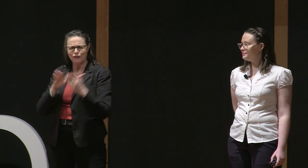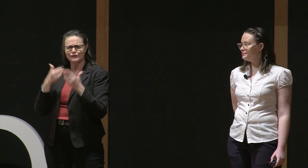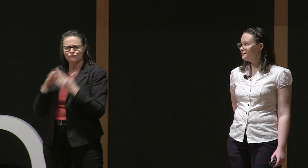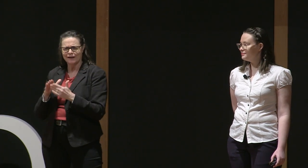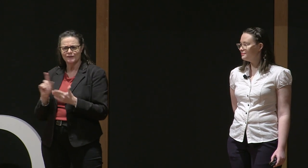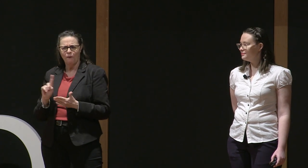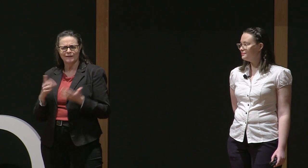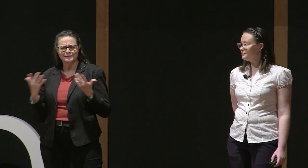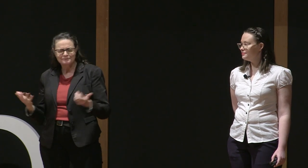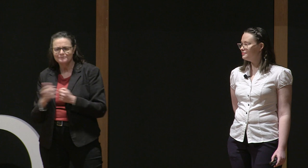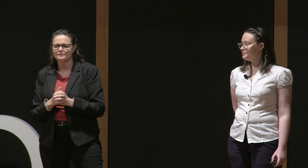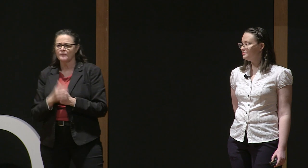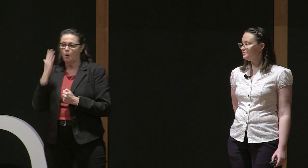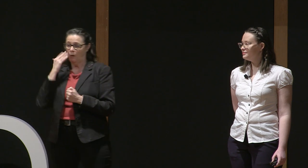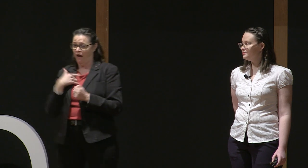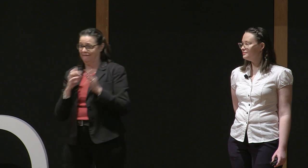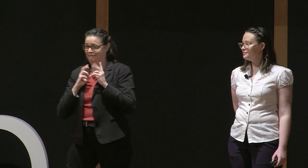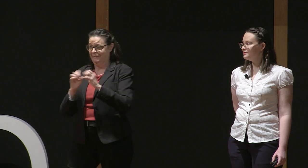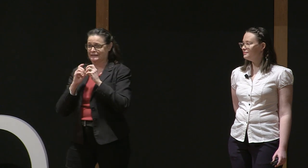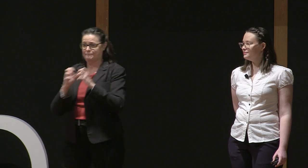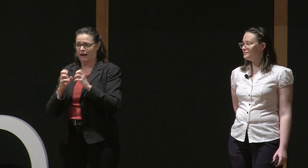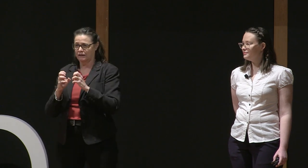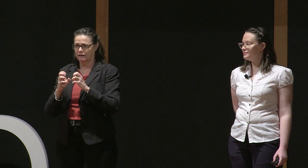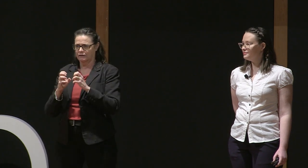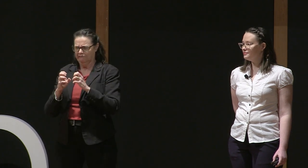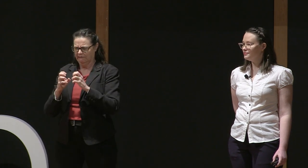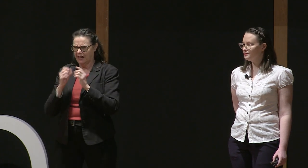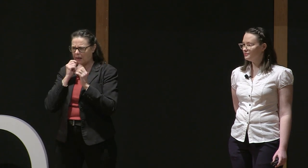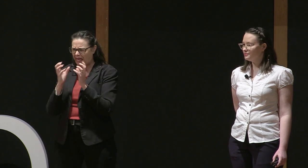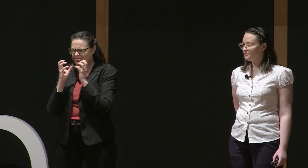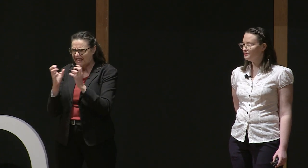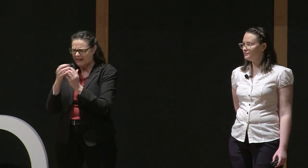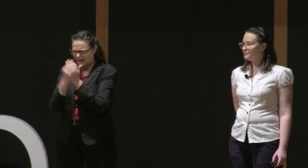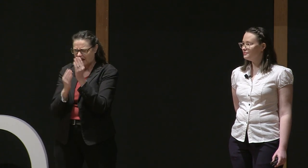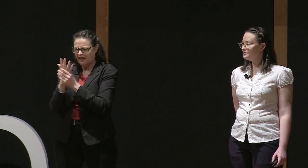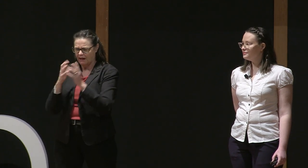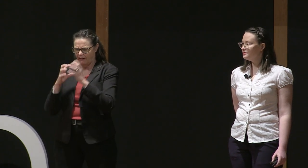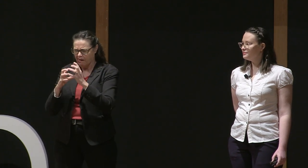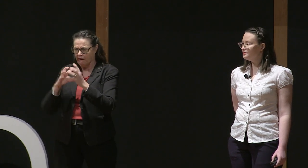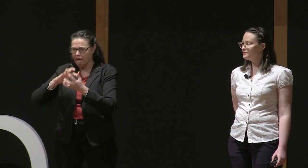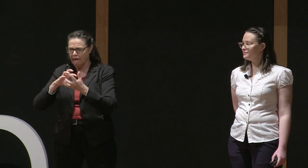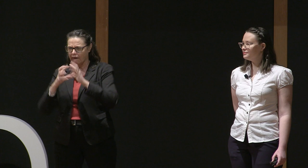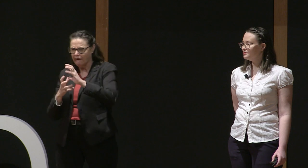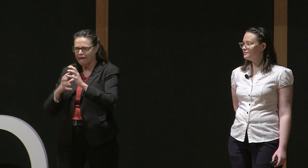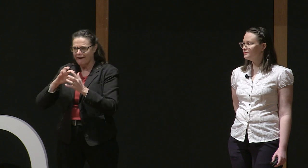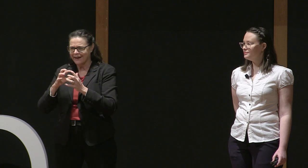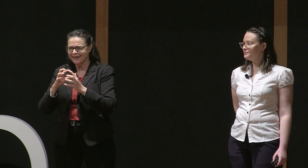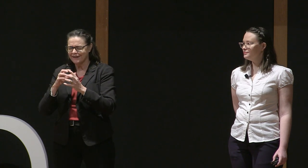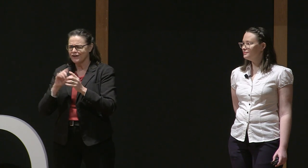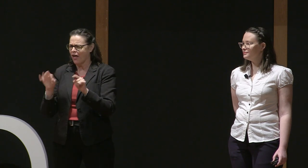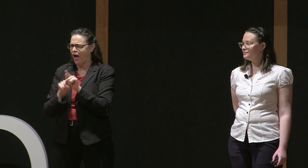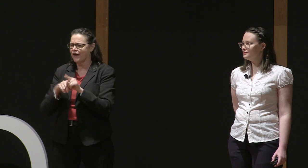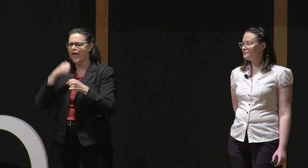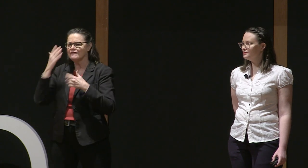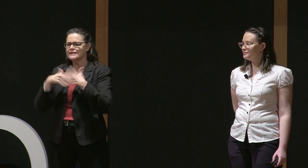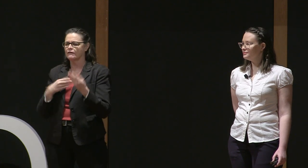As a command, I would sign. There were quite a few challenges as part of this process. When I was finger spelling words on my